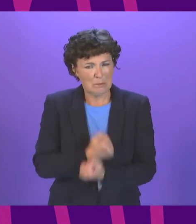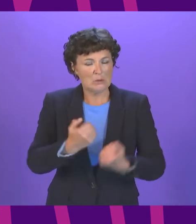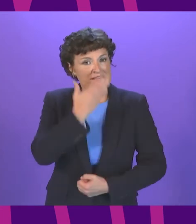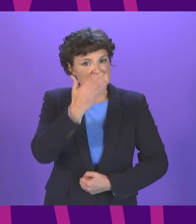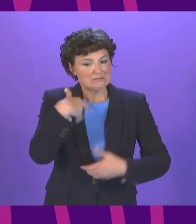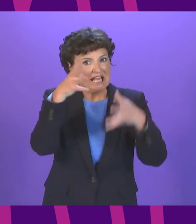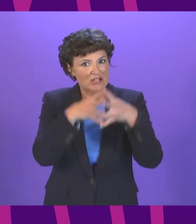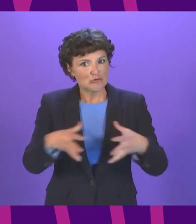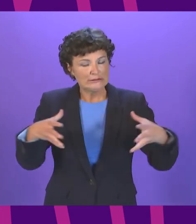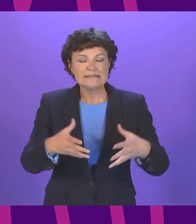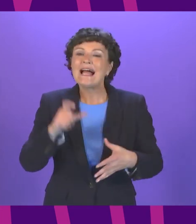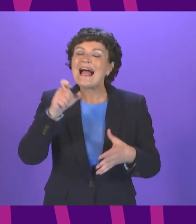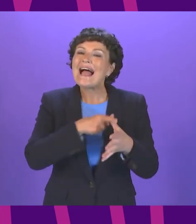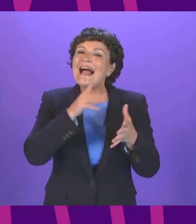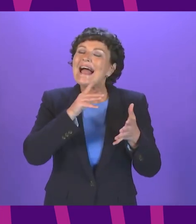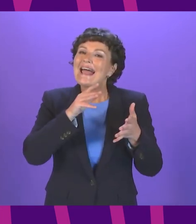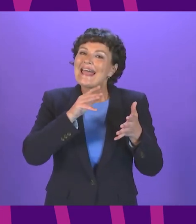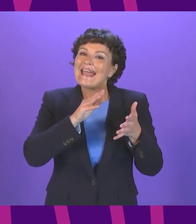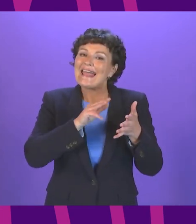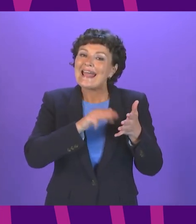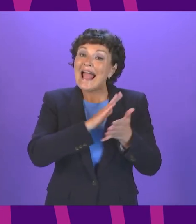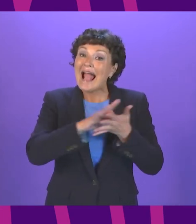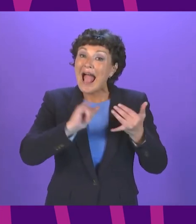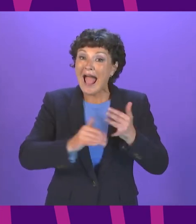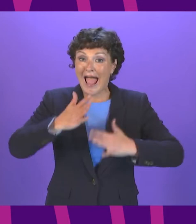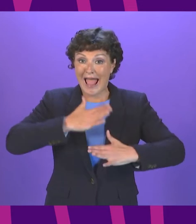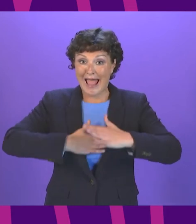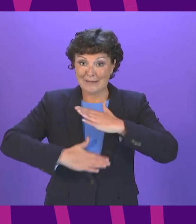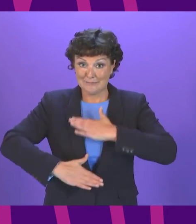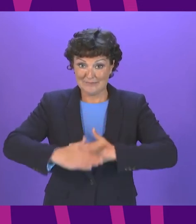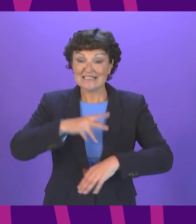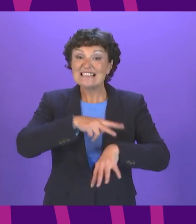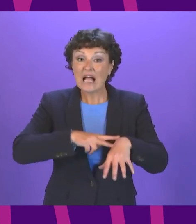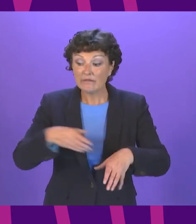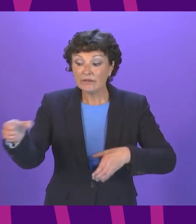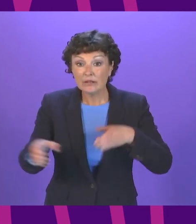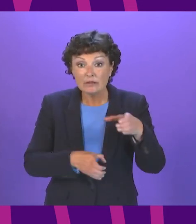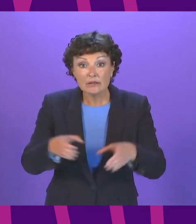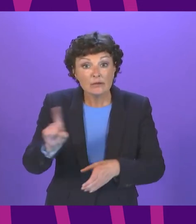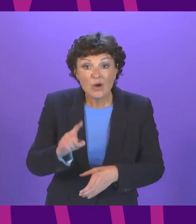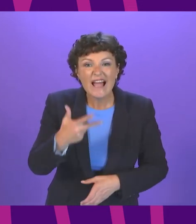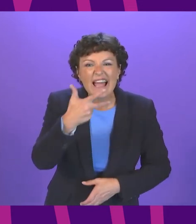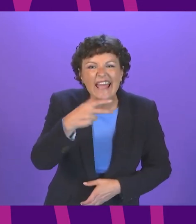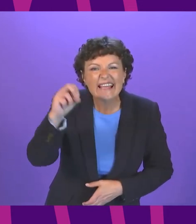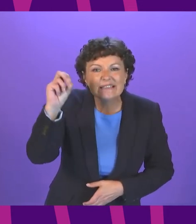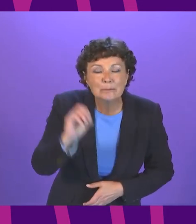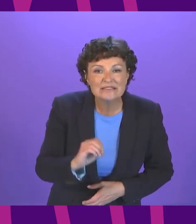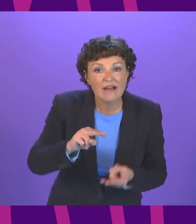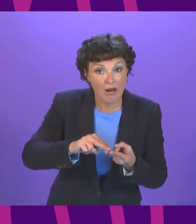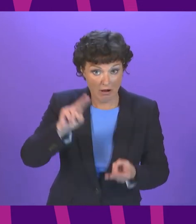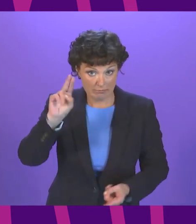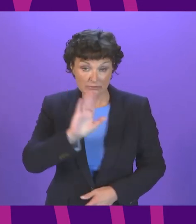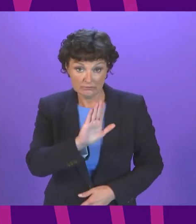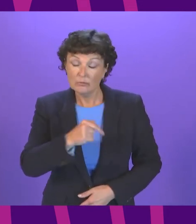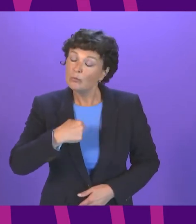increase in CAMS staffing of almost 80% almost 80% and